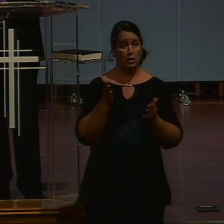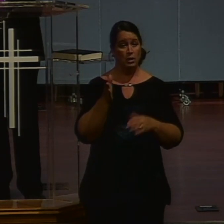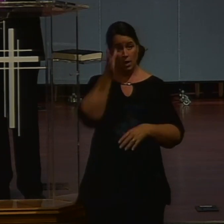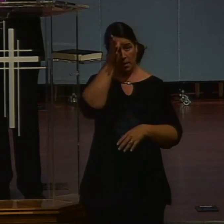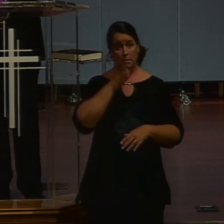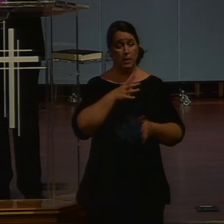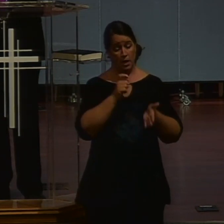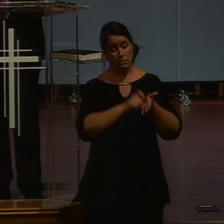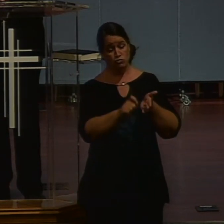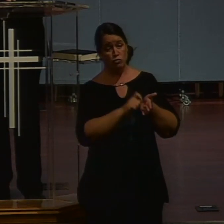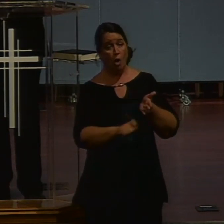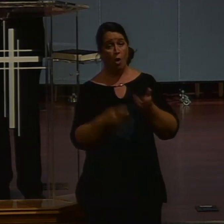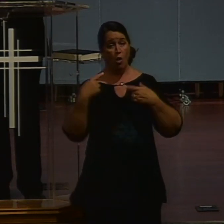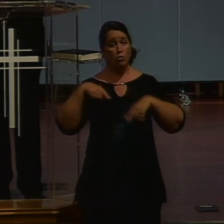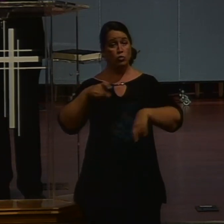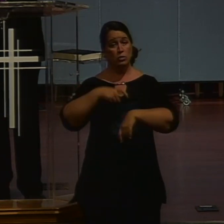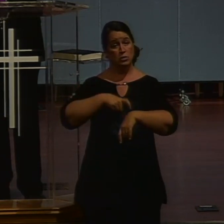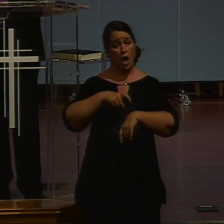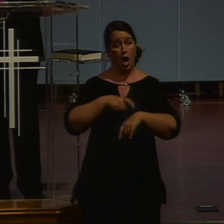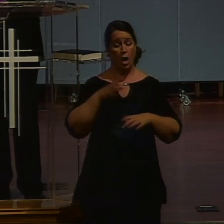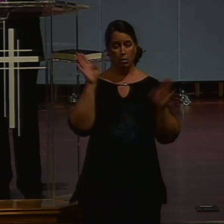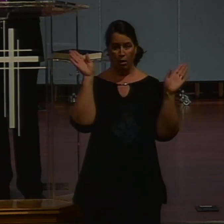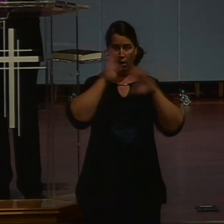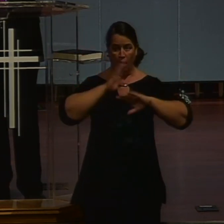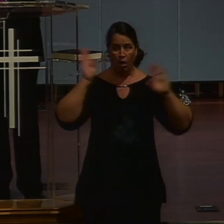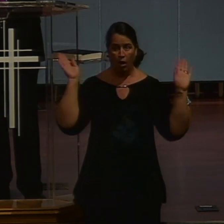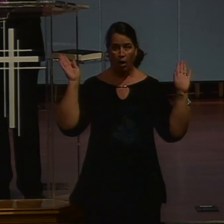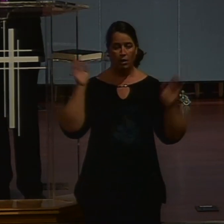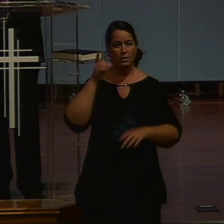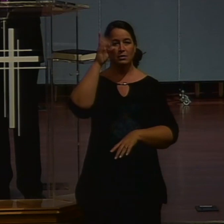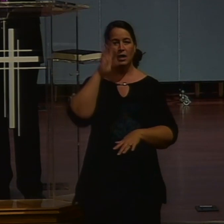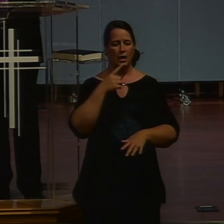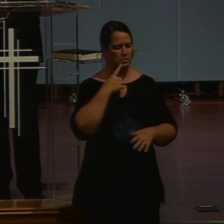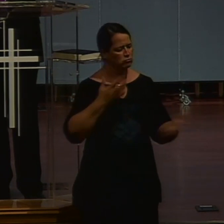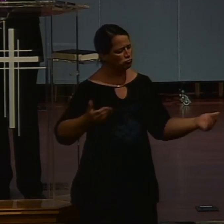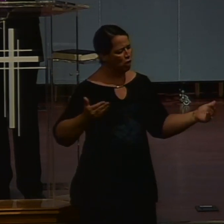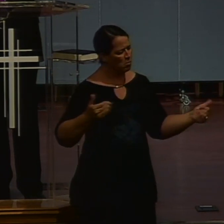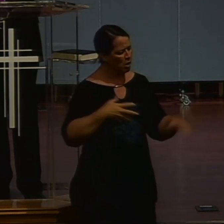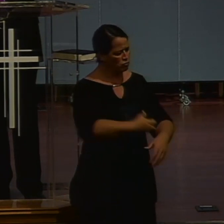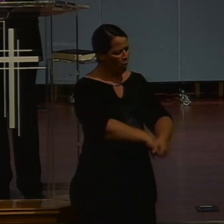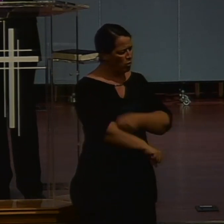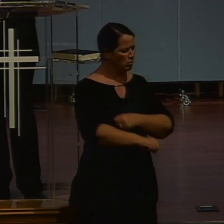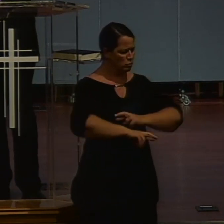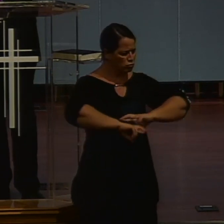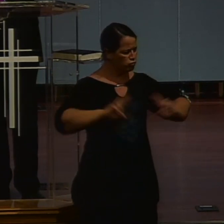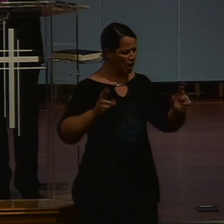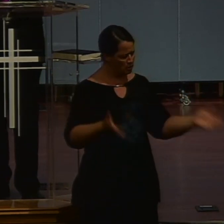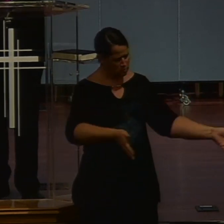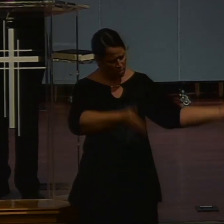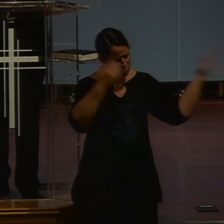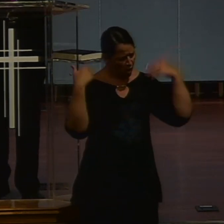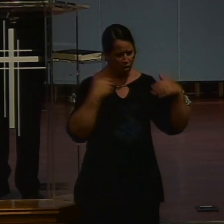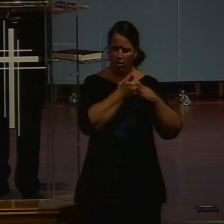things in our life, God has rolled up his sleeves because you're his kid. He's called you. We love him because he first loved us. So for those who